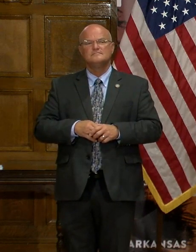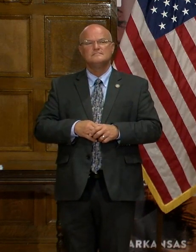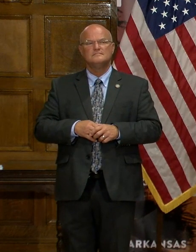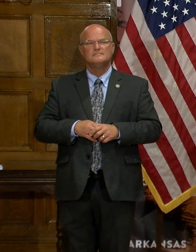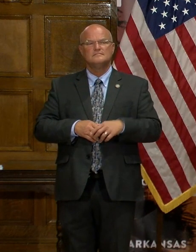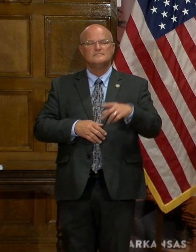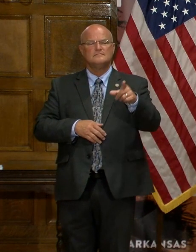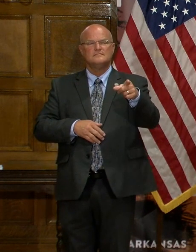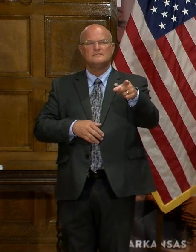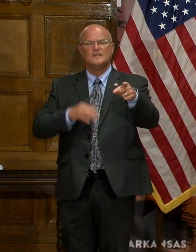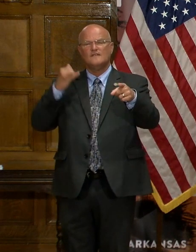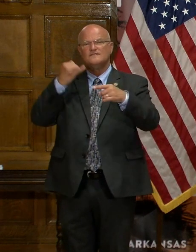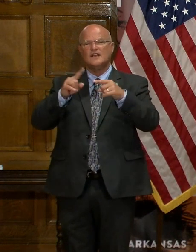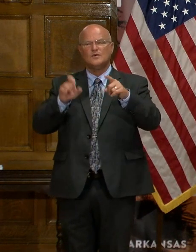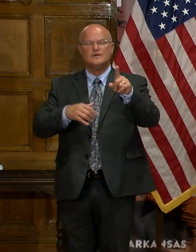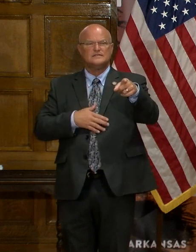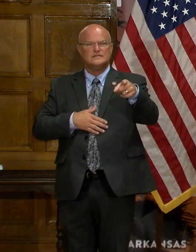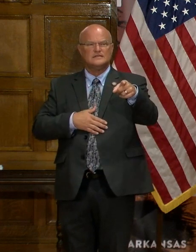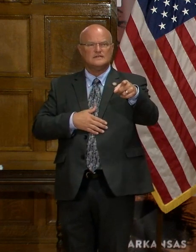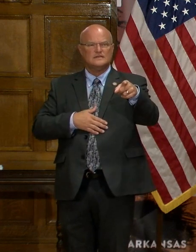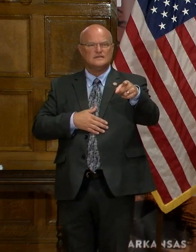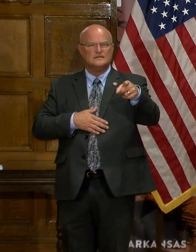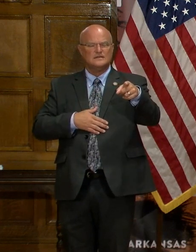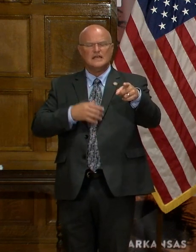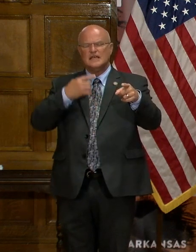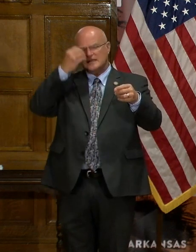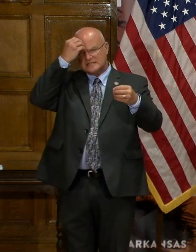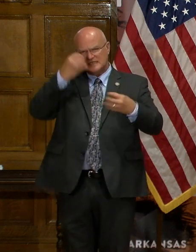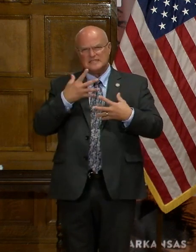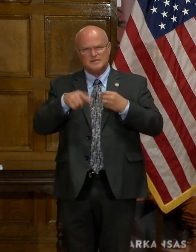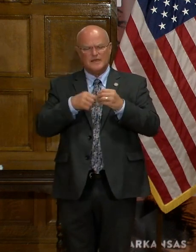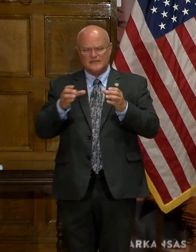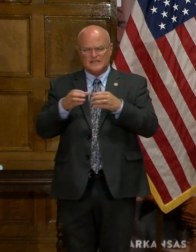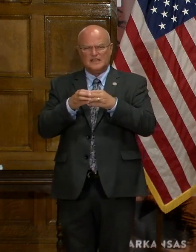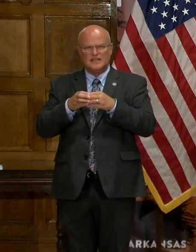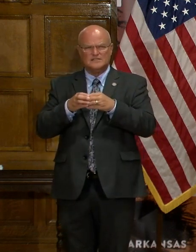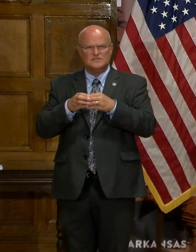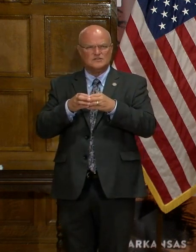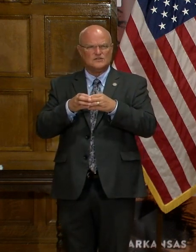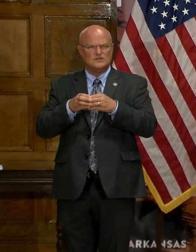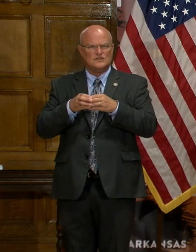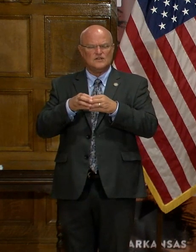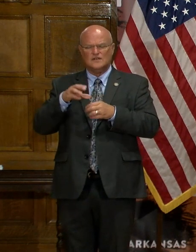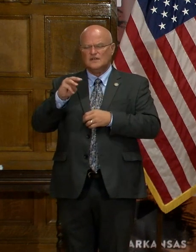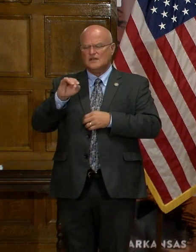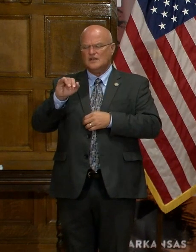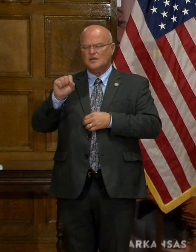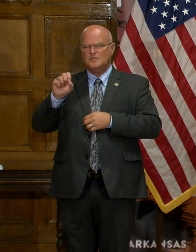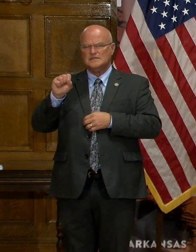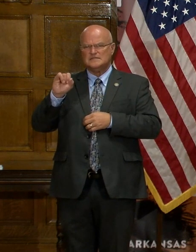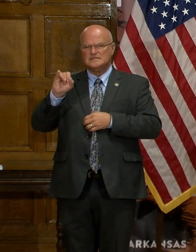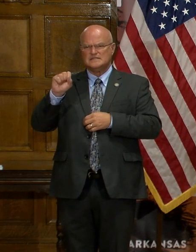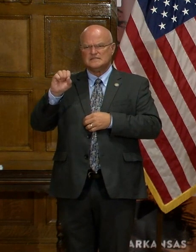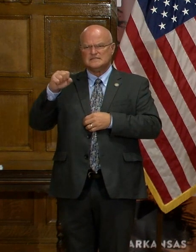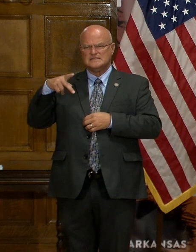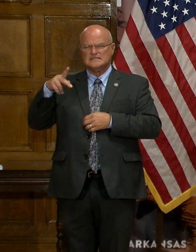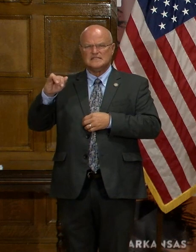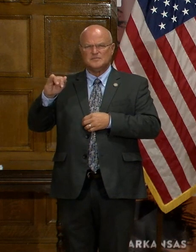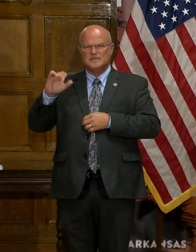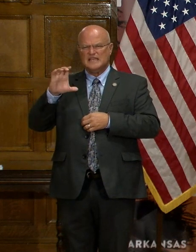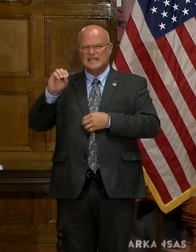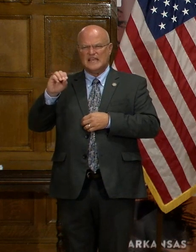All right. Yes, final question. Is there anything you can tell us about this cluster of deaths in the Mississippi County nursing home? What could have